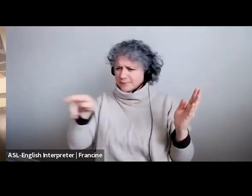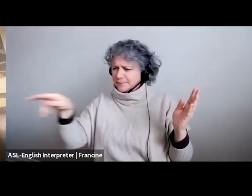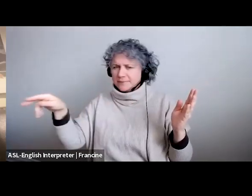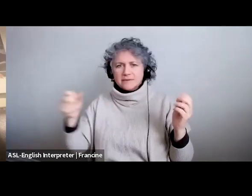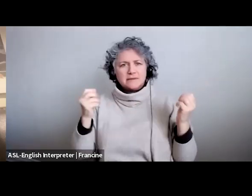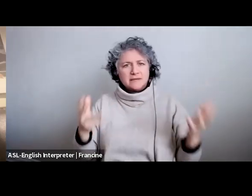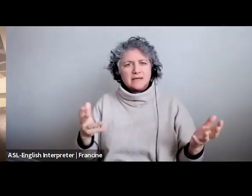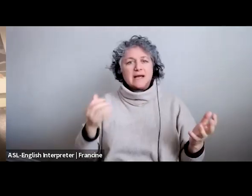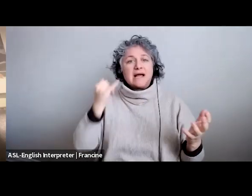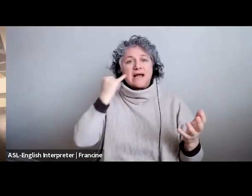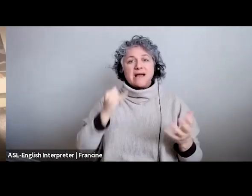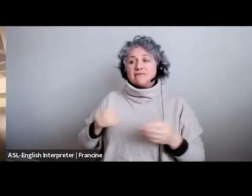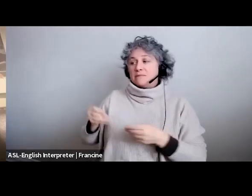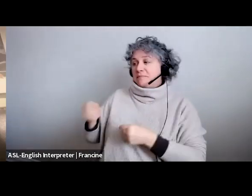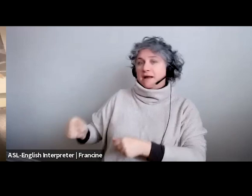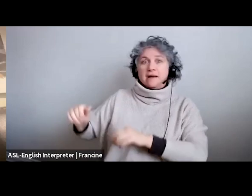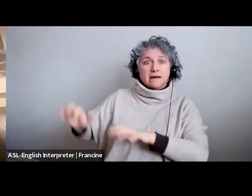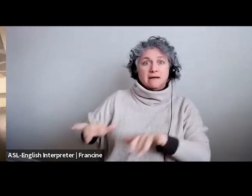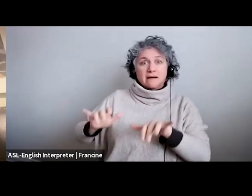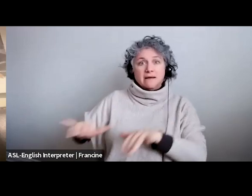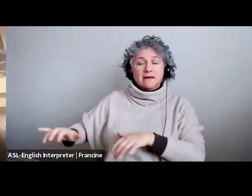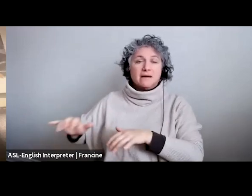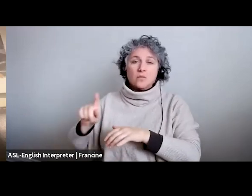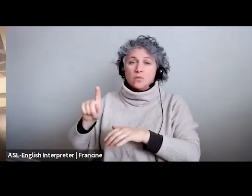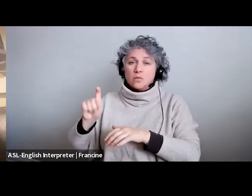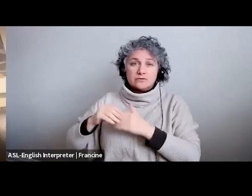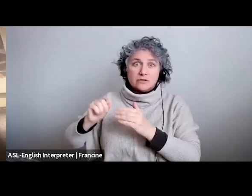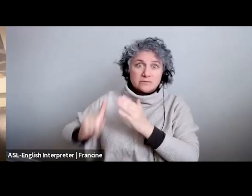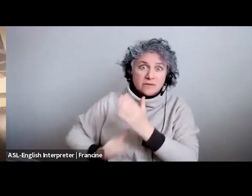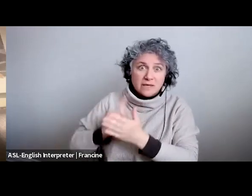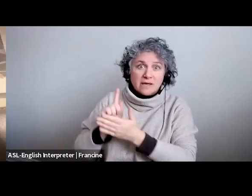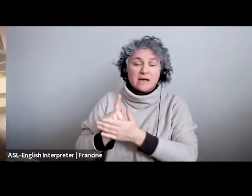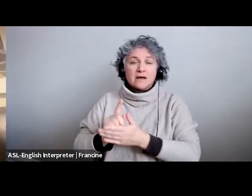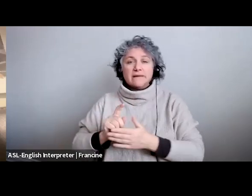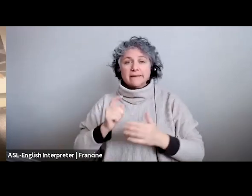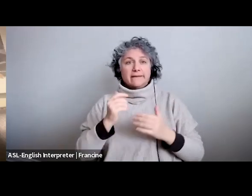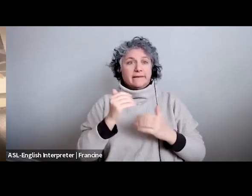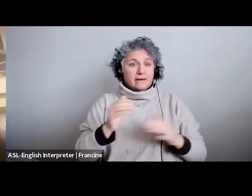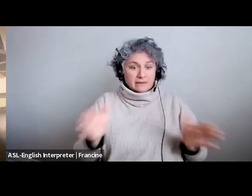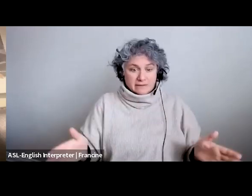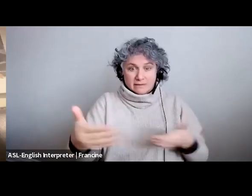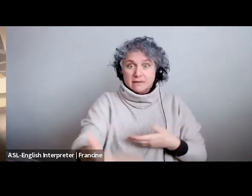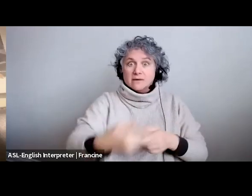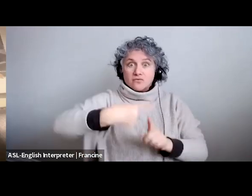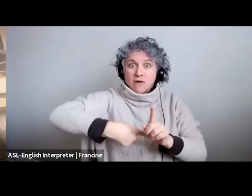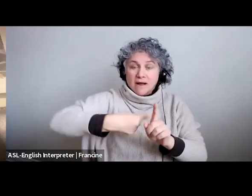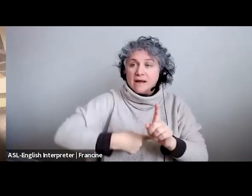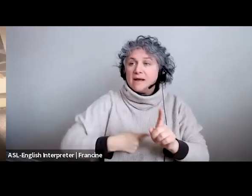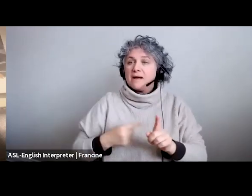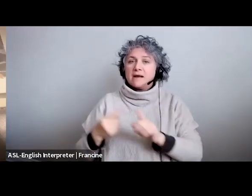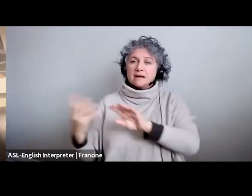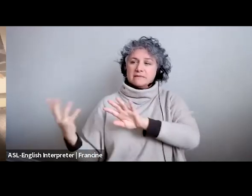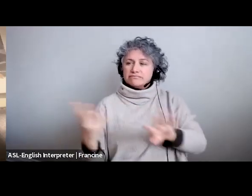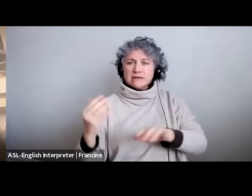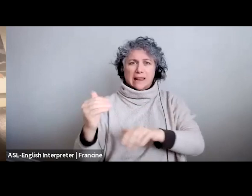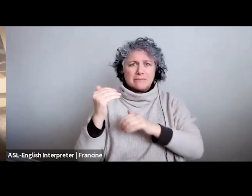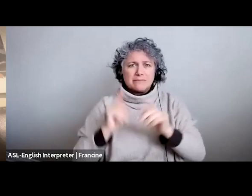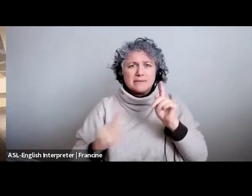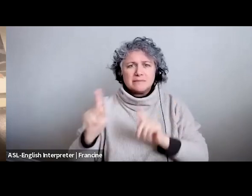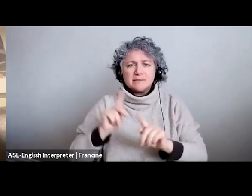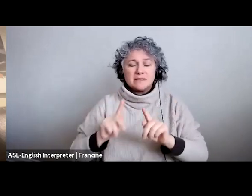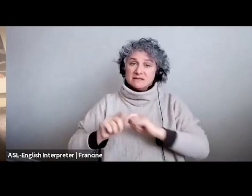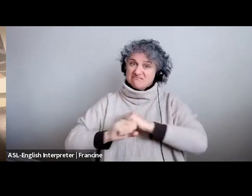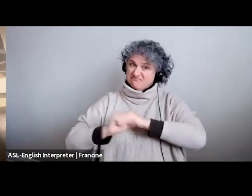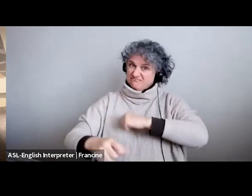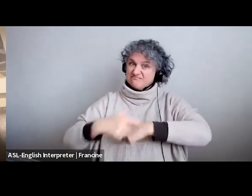100 odd dollars an hour and we're paying for the space and how many people can we see you know each audition can take i you know some shows